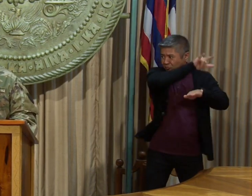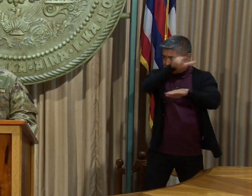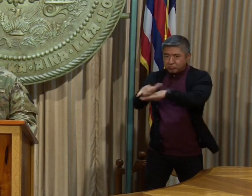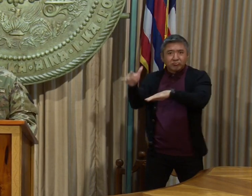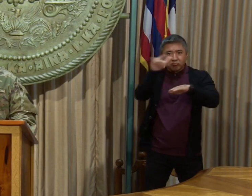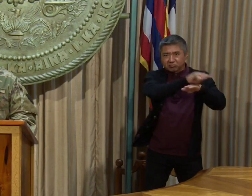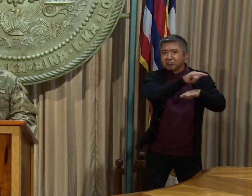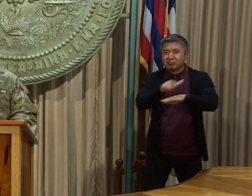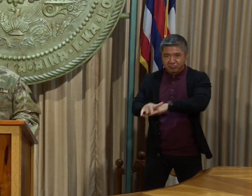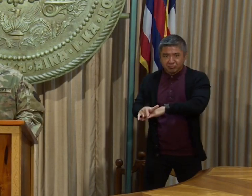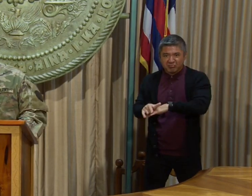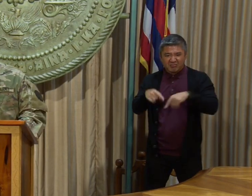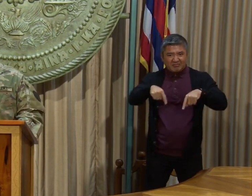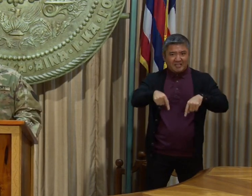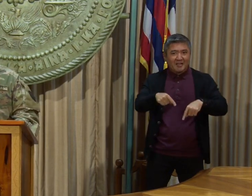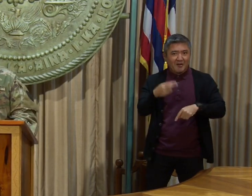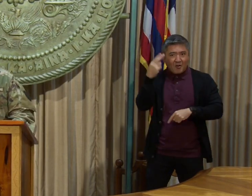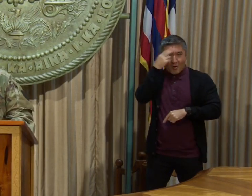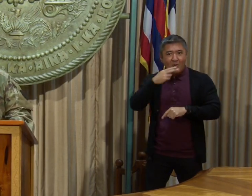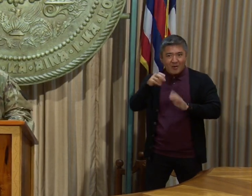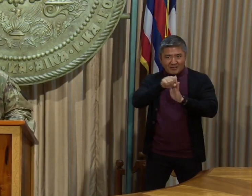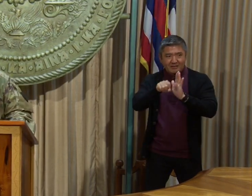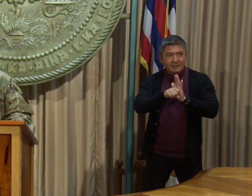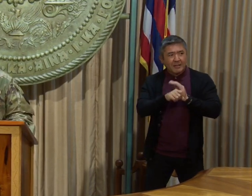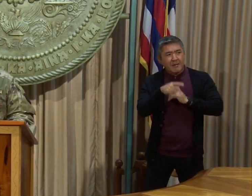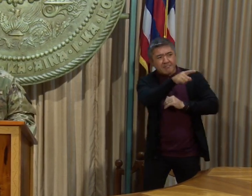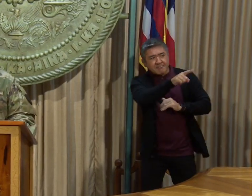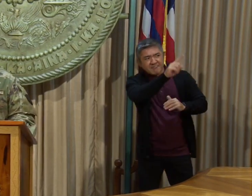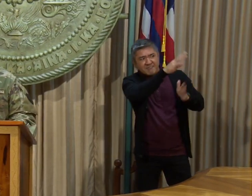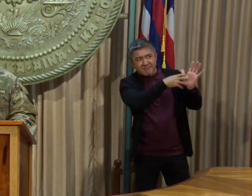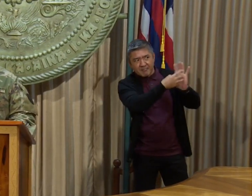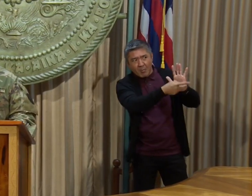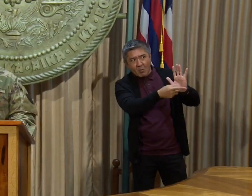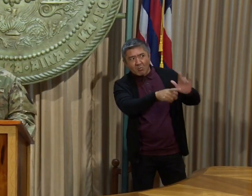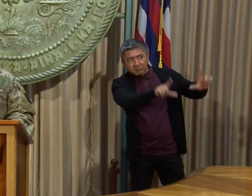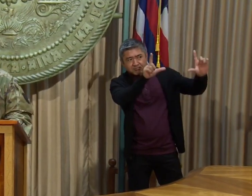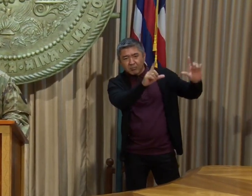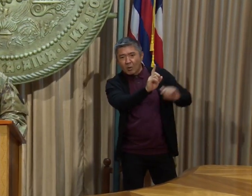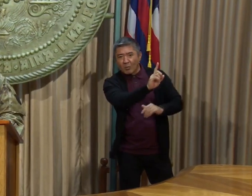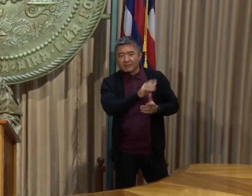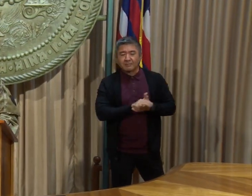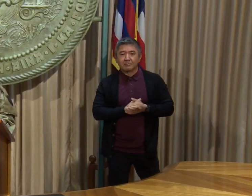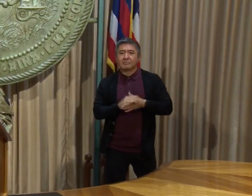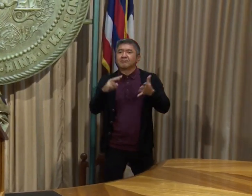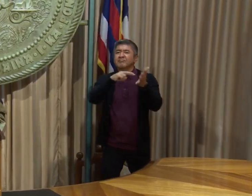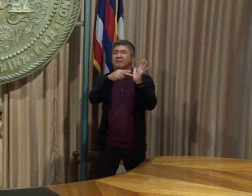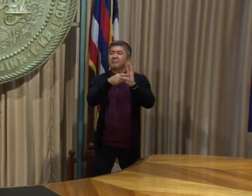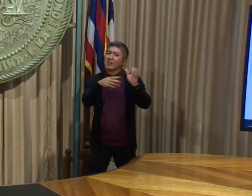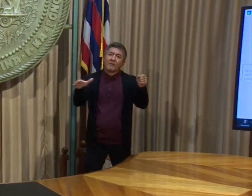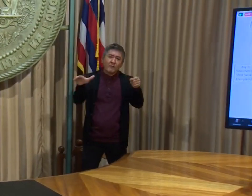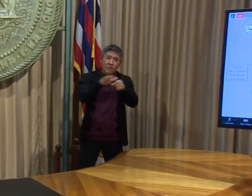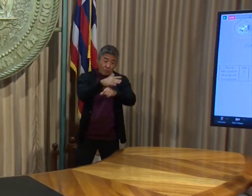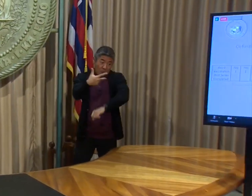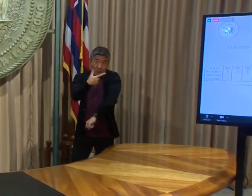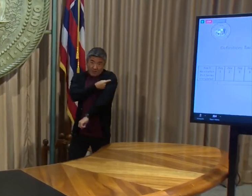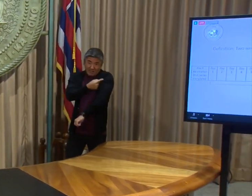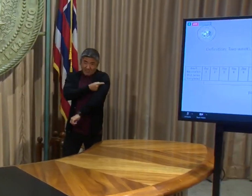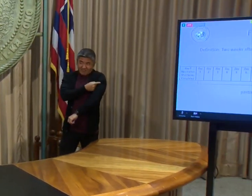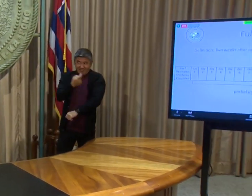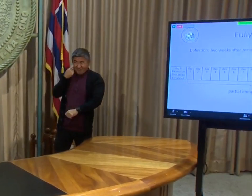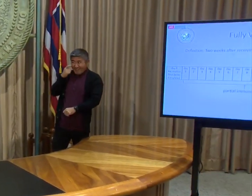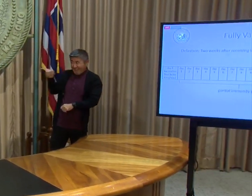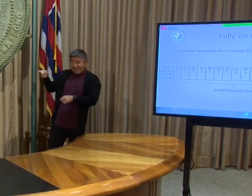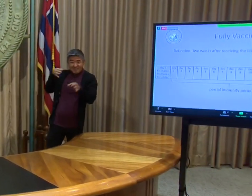vaccinated here in Hawaii. Please go to chart one. The definition of fully vaccinated that the Lieutenant Governor just